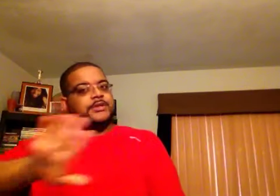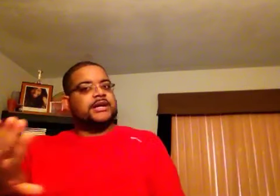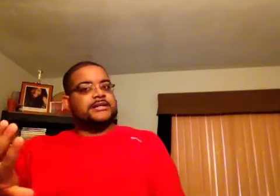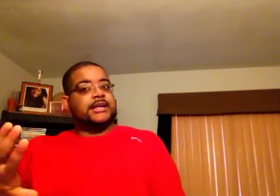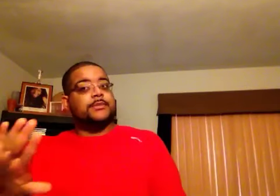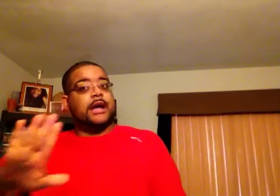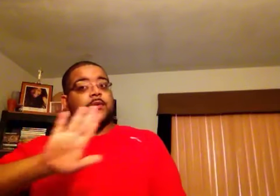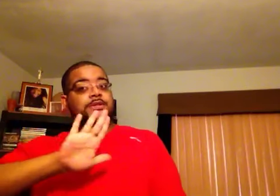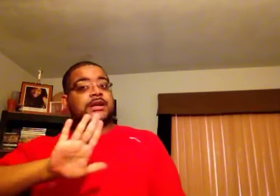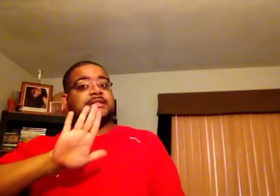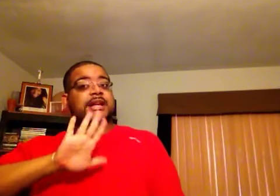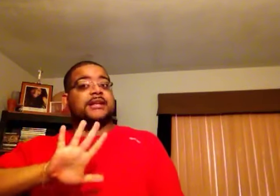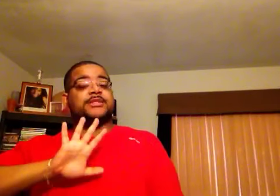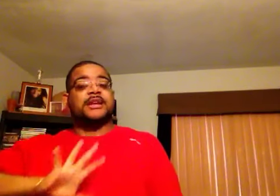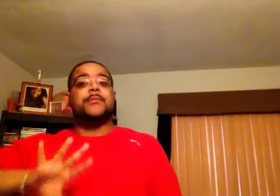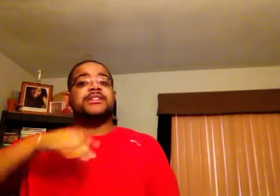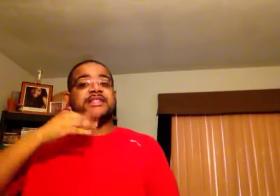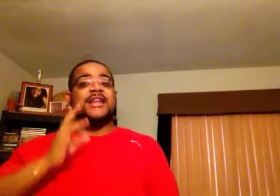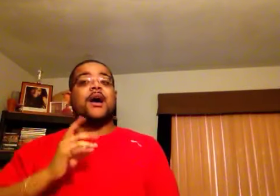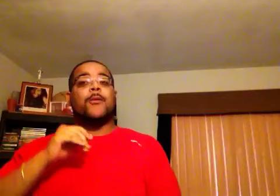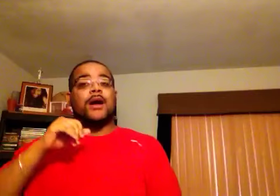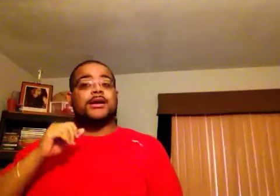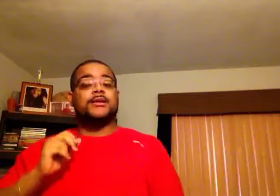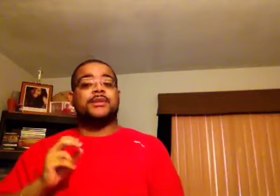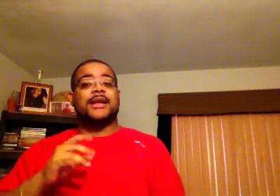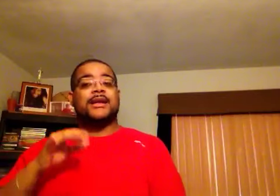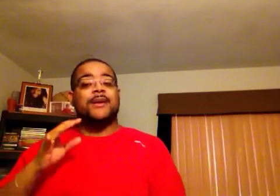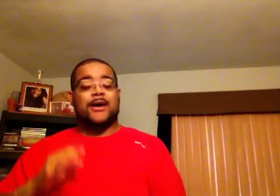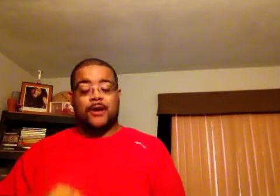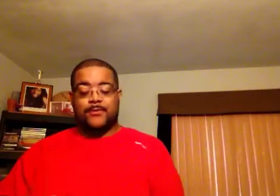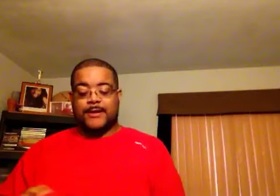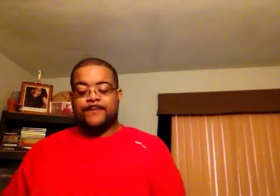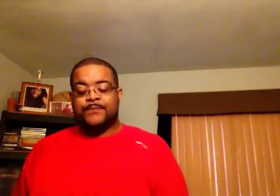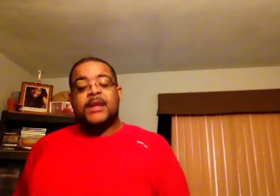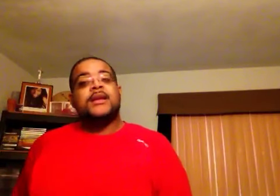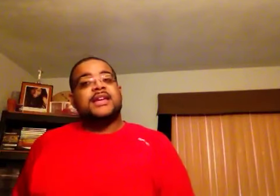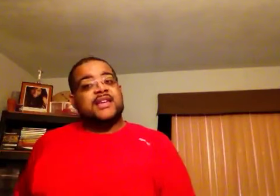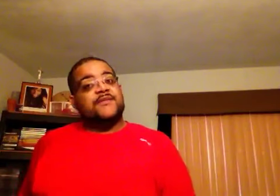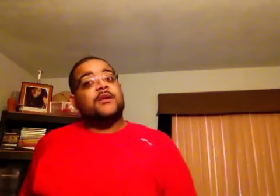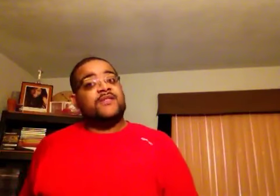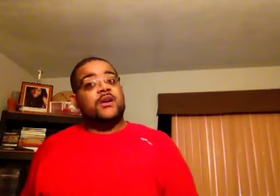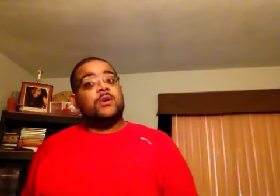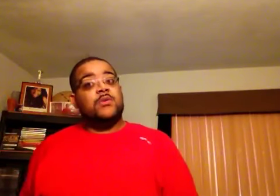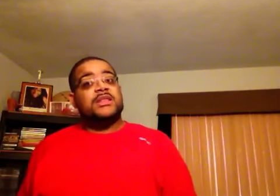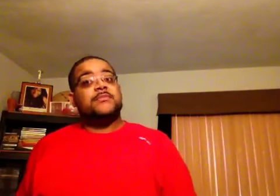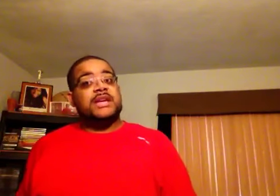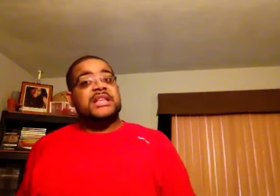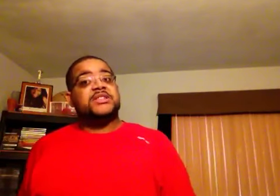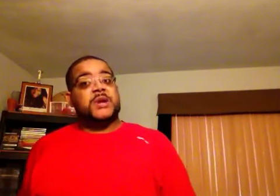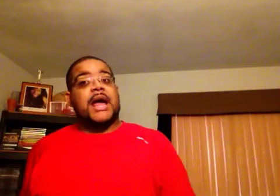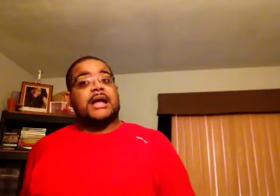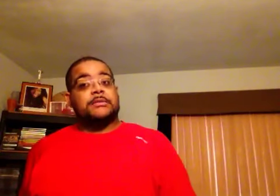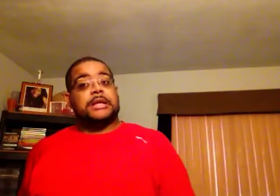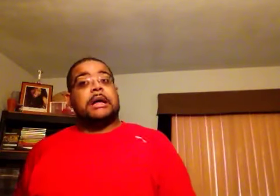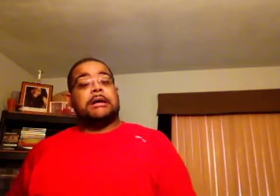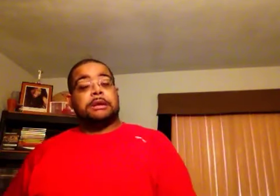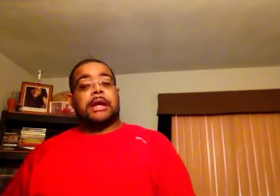don't want you guys to think that I'm saying that, but it just had that harmonica playing in the background, but it flowed very well with the beat in the track, I was like, okay,